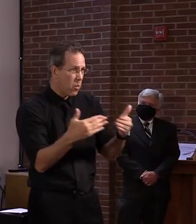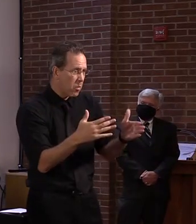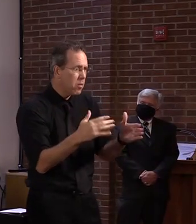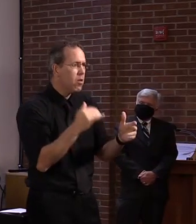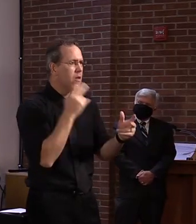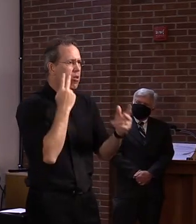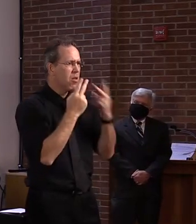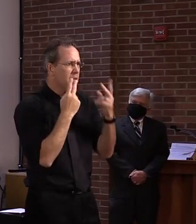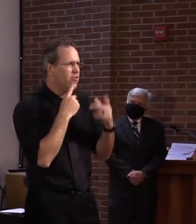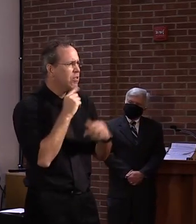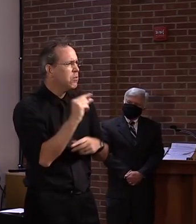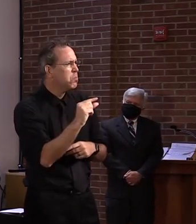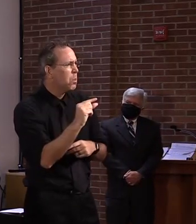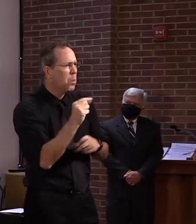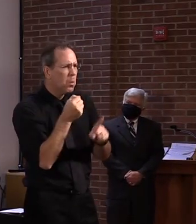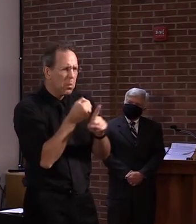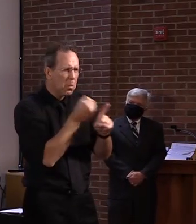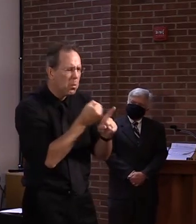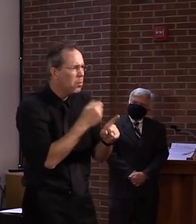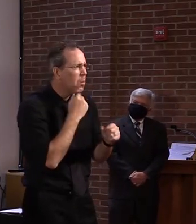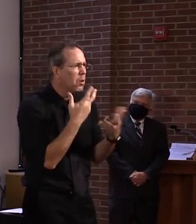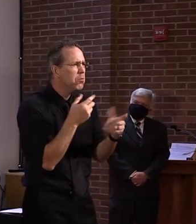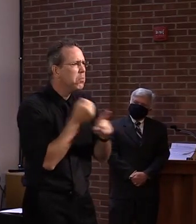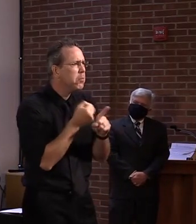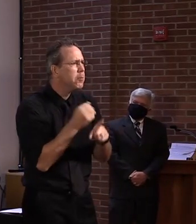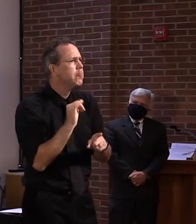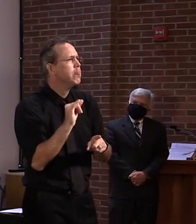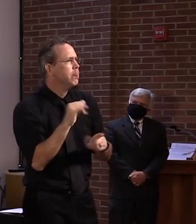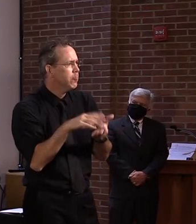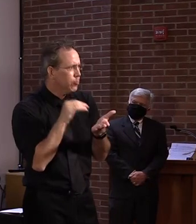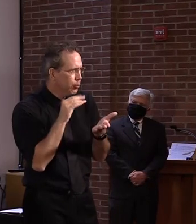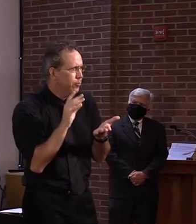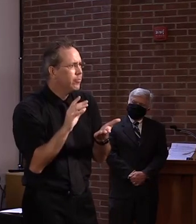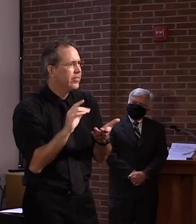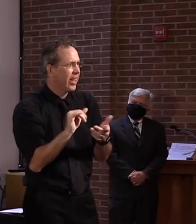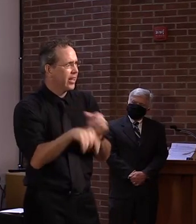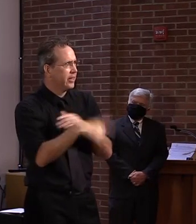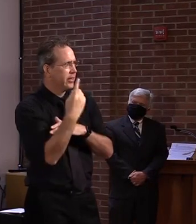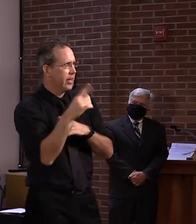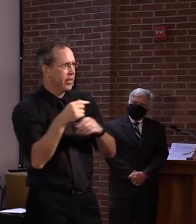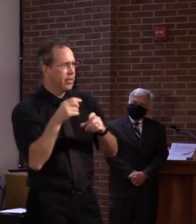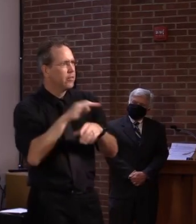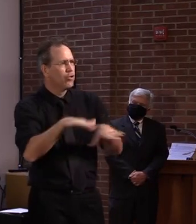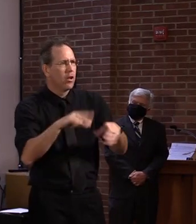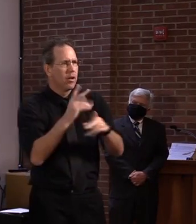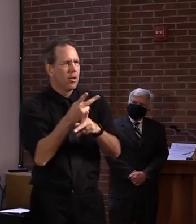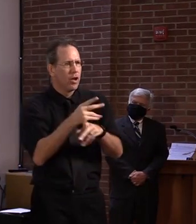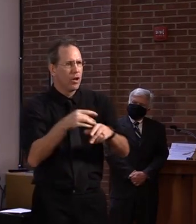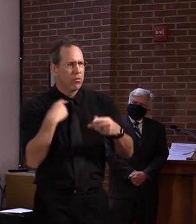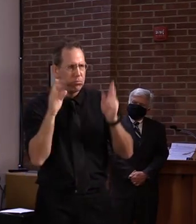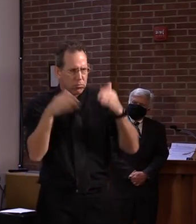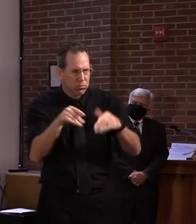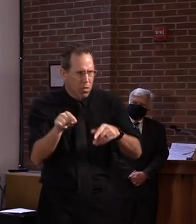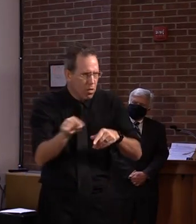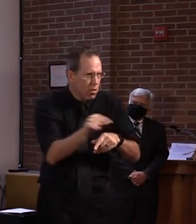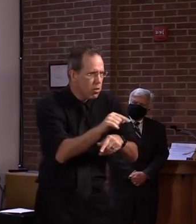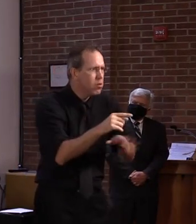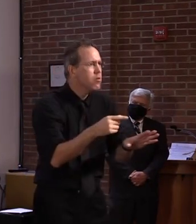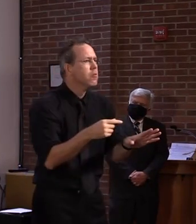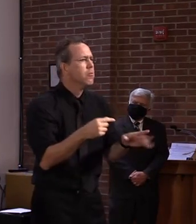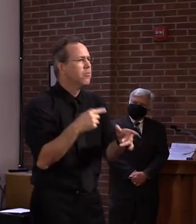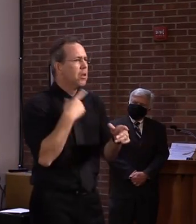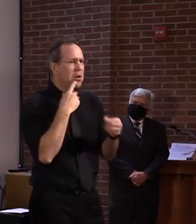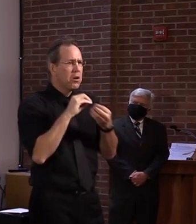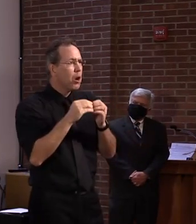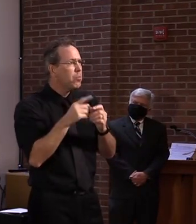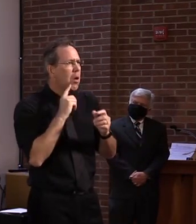actually attributable to those settings. And pretty uniformly they've involved, as